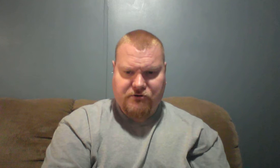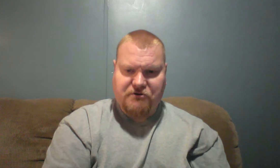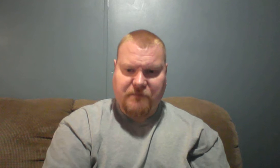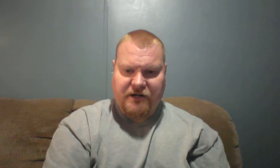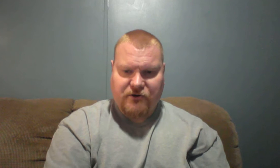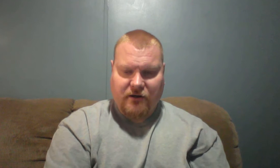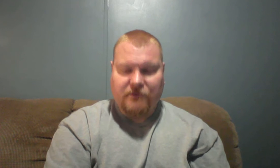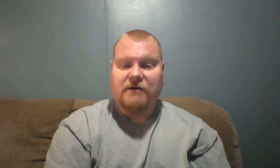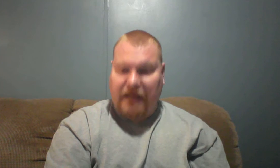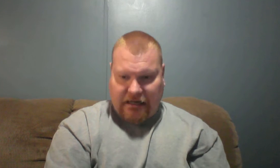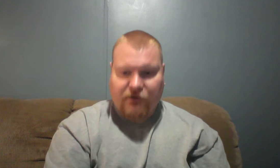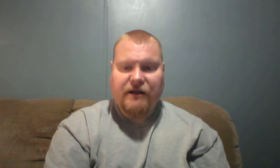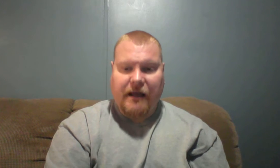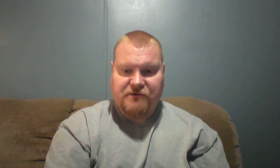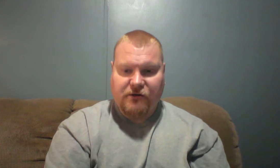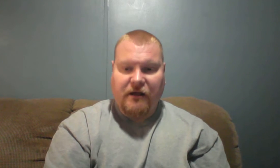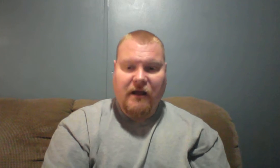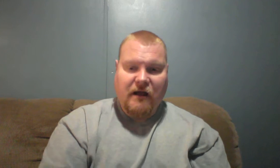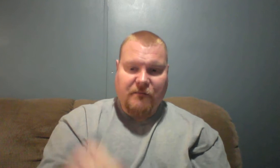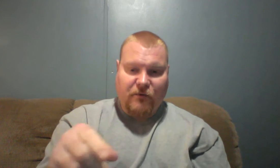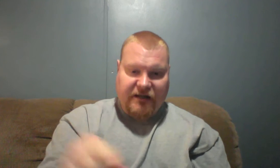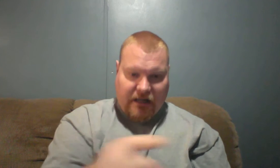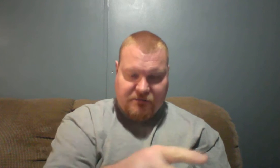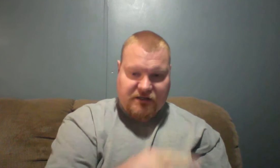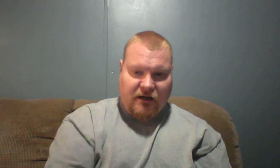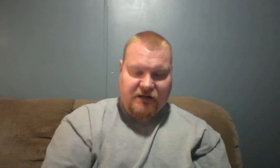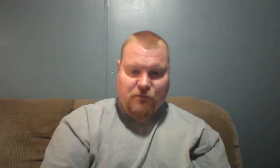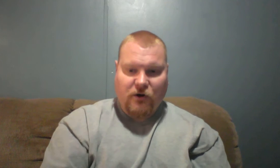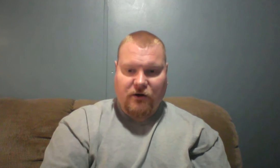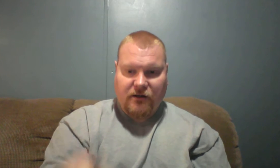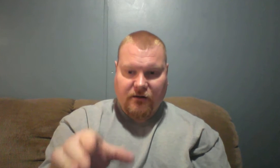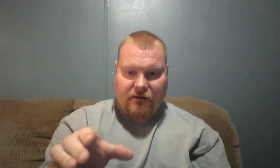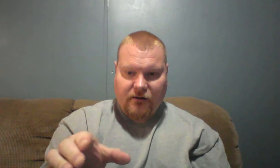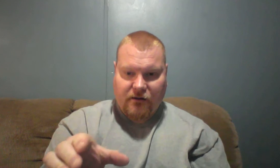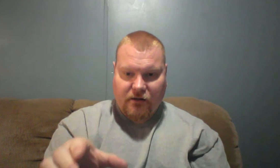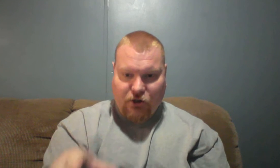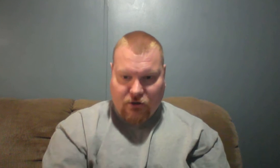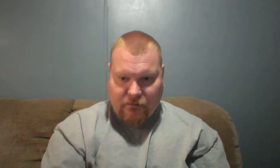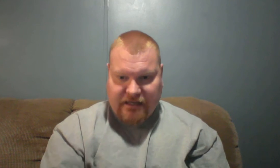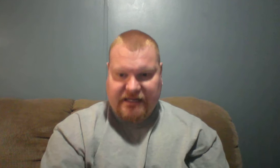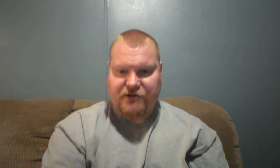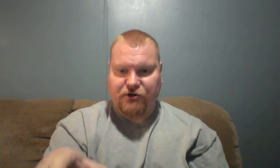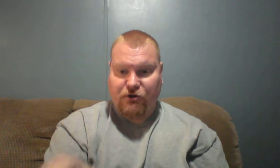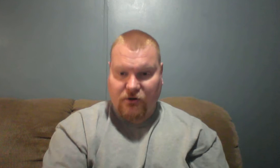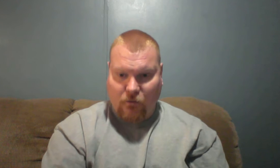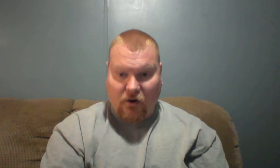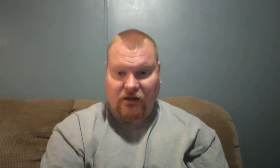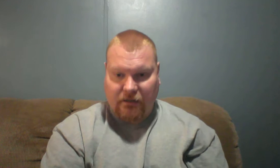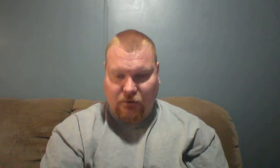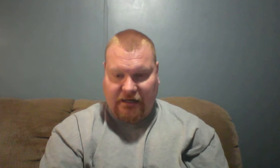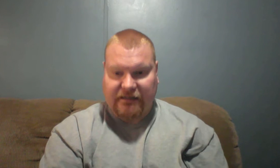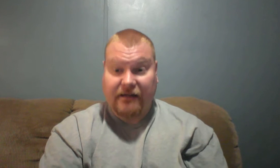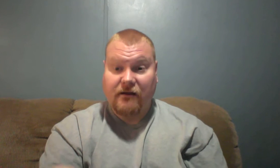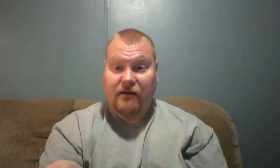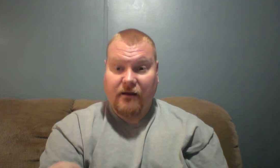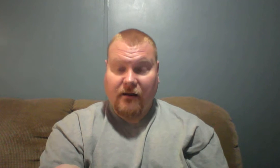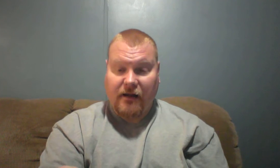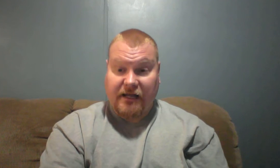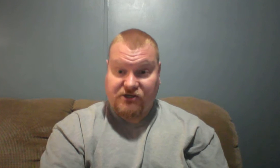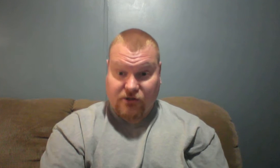respect your elders. I agree. Absolutely. But when it comes to God's word, you can be a teacher. You can walk uprightly and show